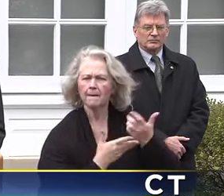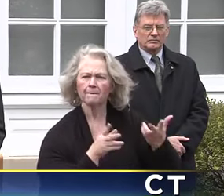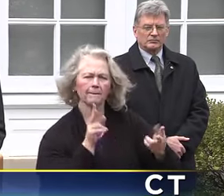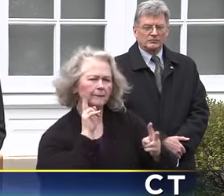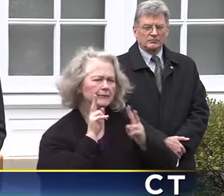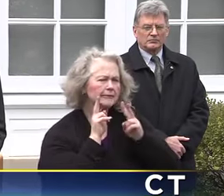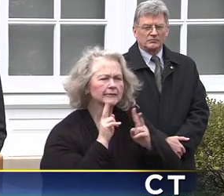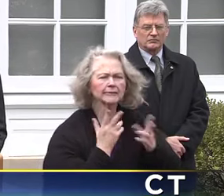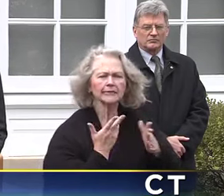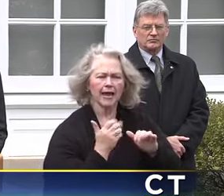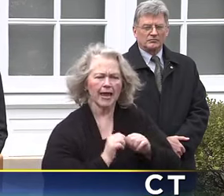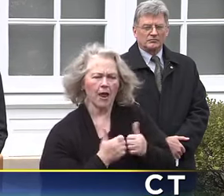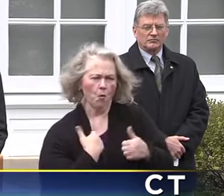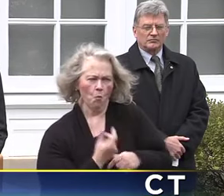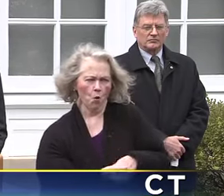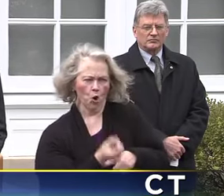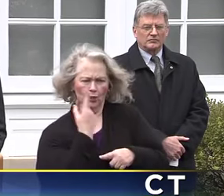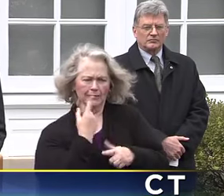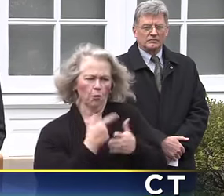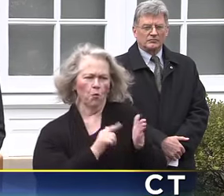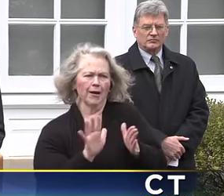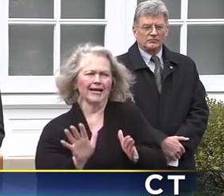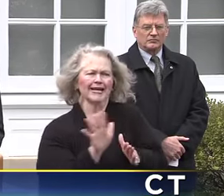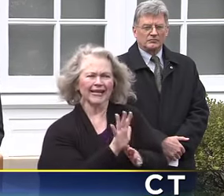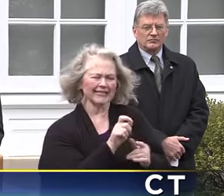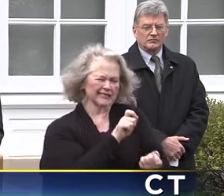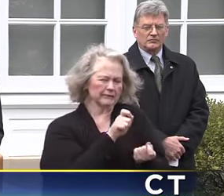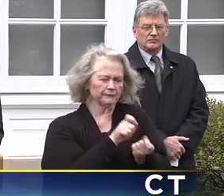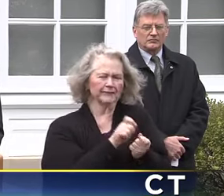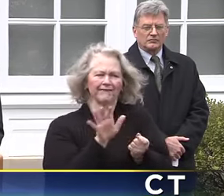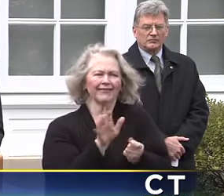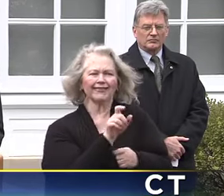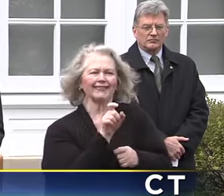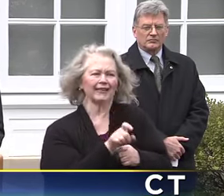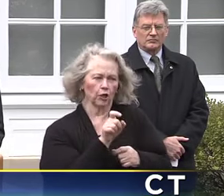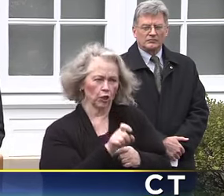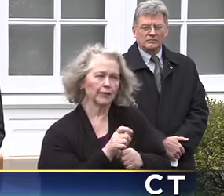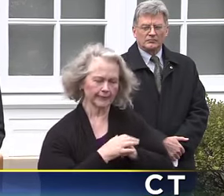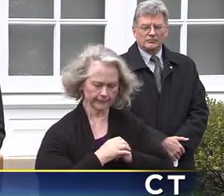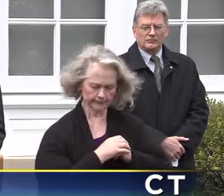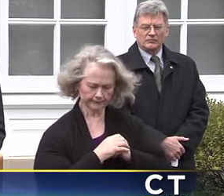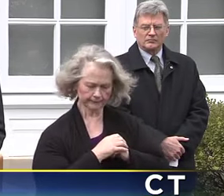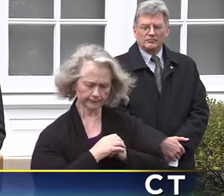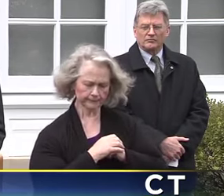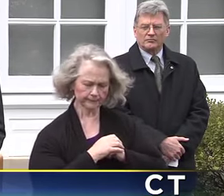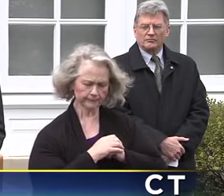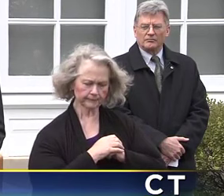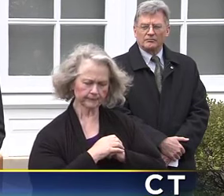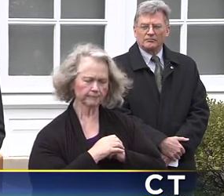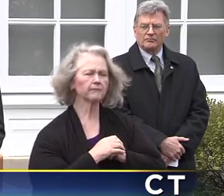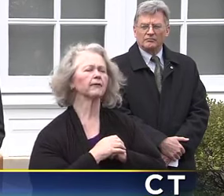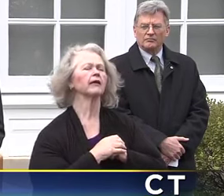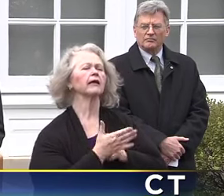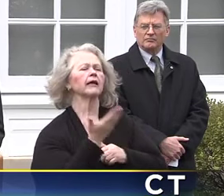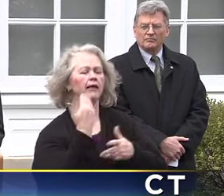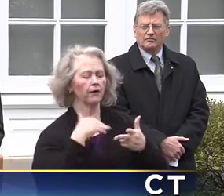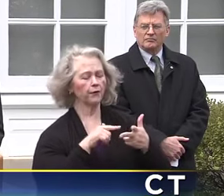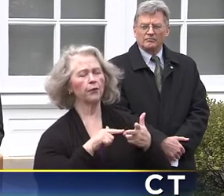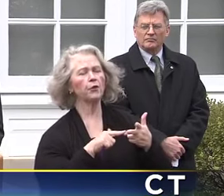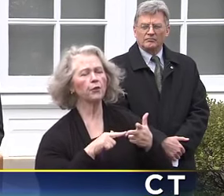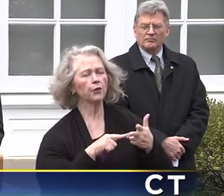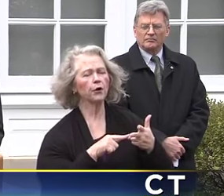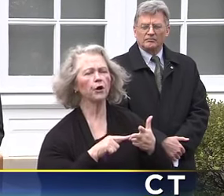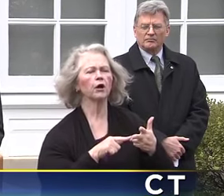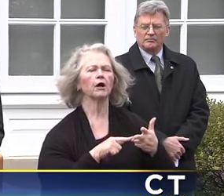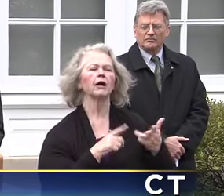importantly understand the specific needs of all of our businesses across different sectors. Thirdly, there's a real effort